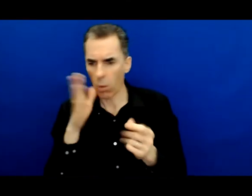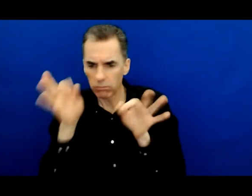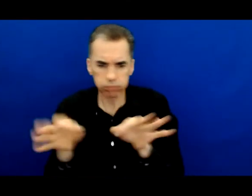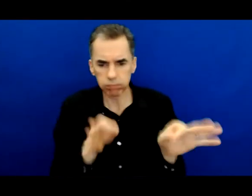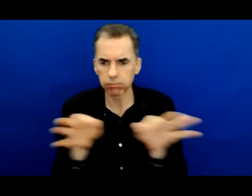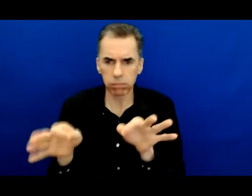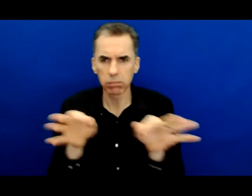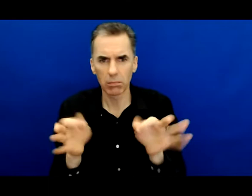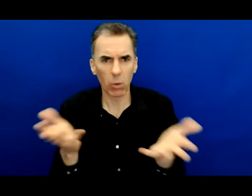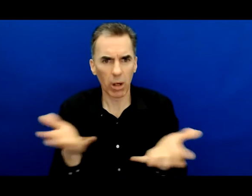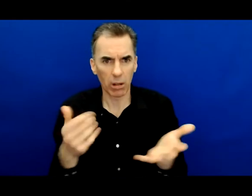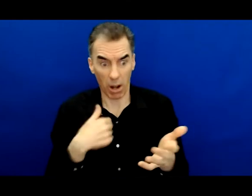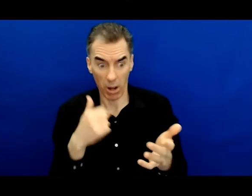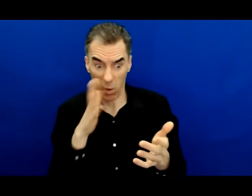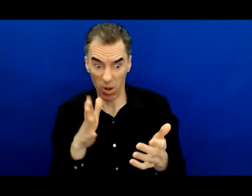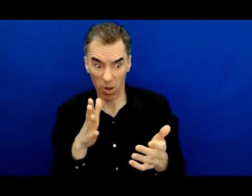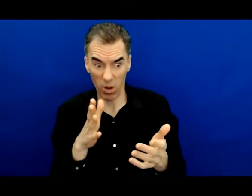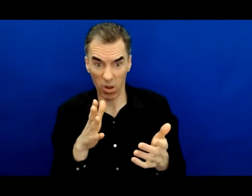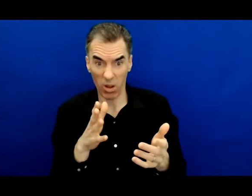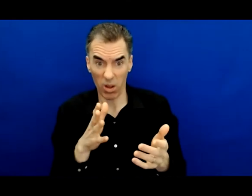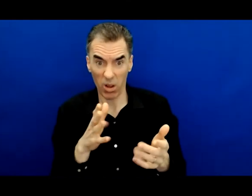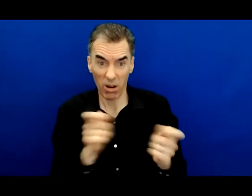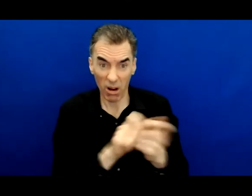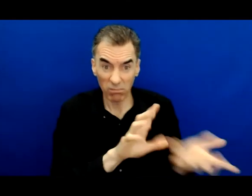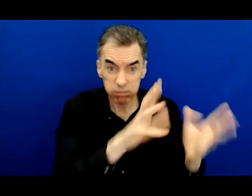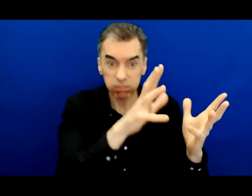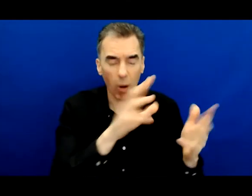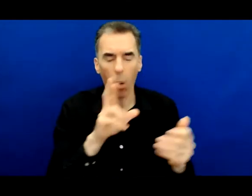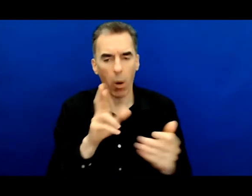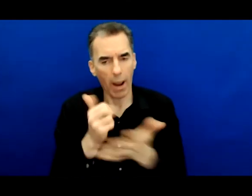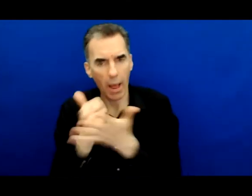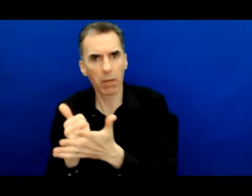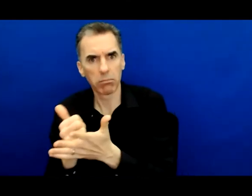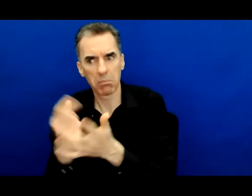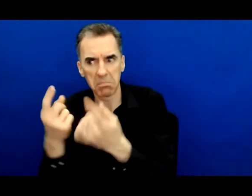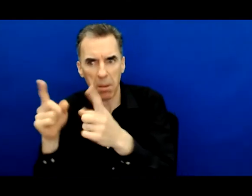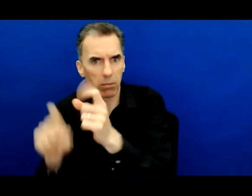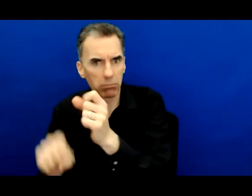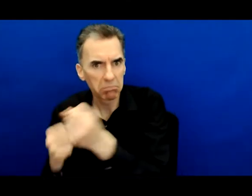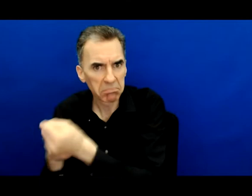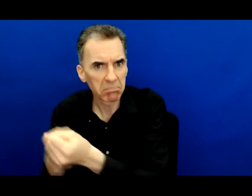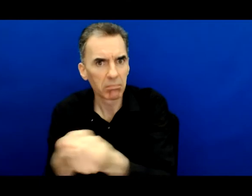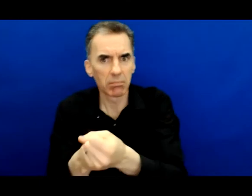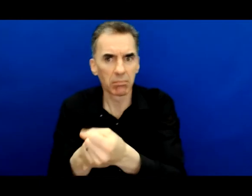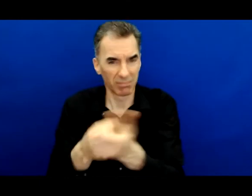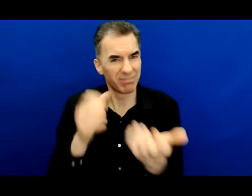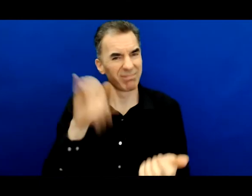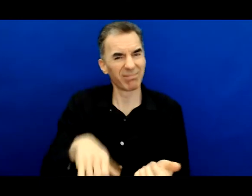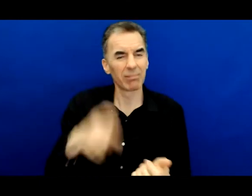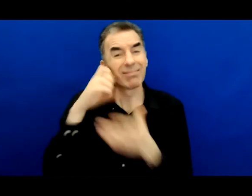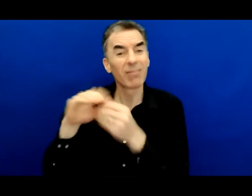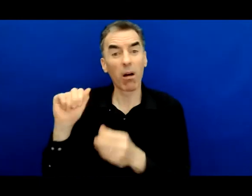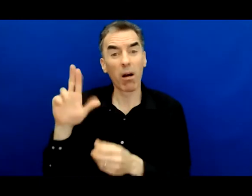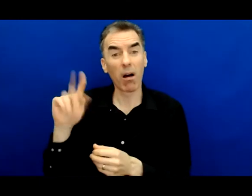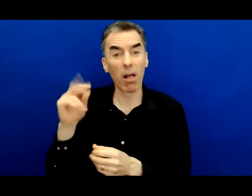darkness we cause, choices about how much light we bring. And as Arthur taught me, we can